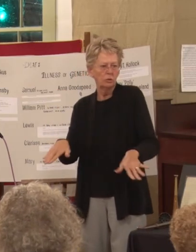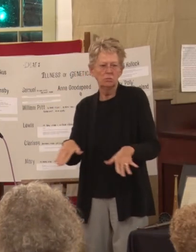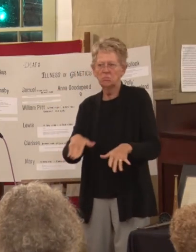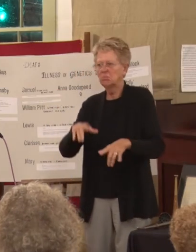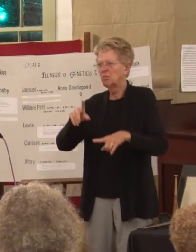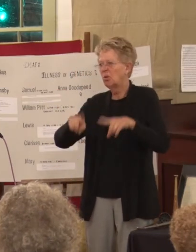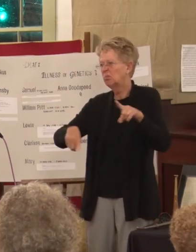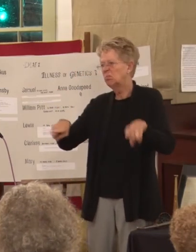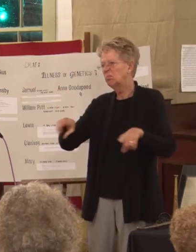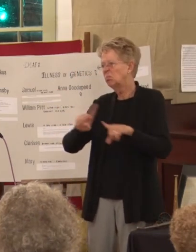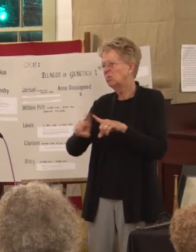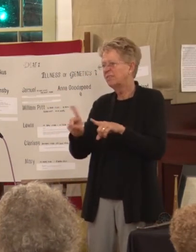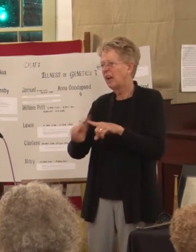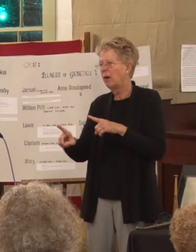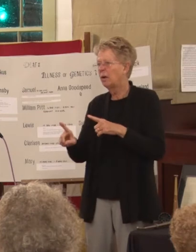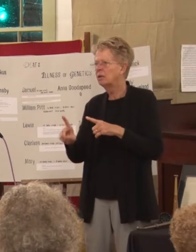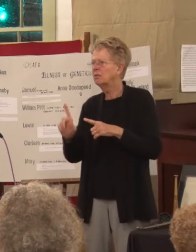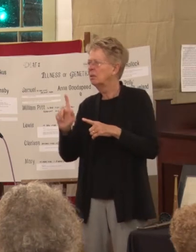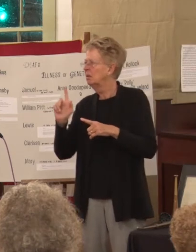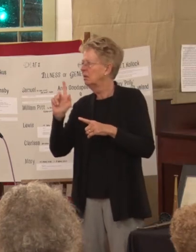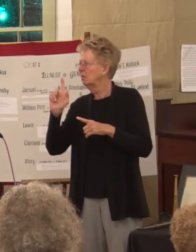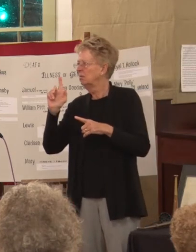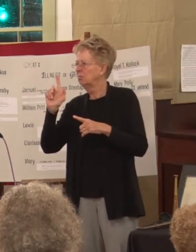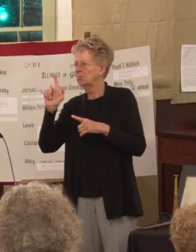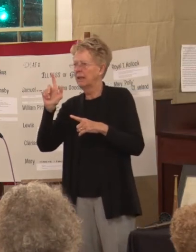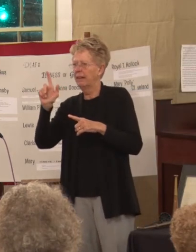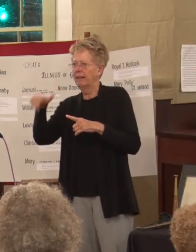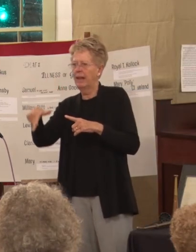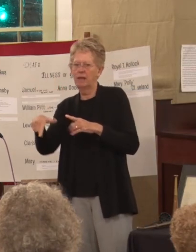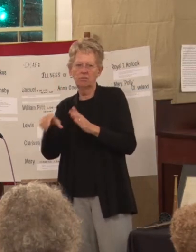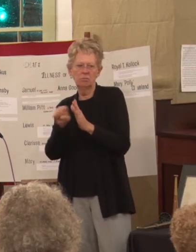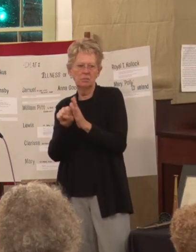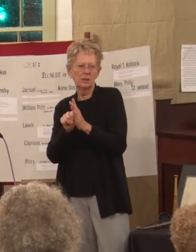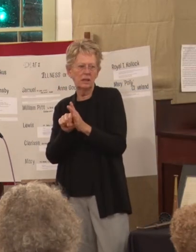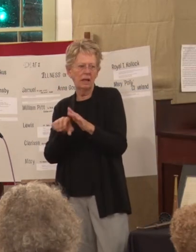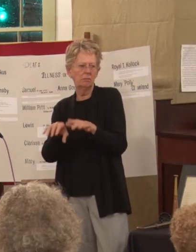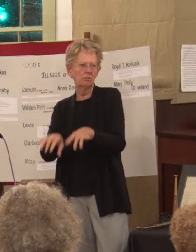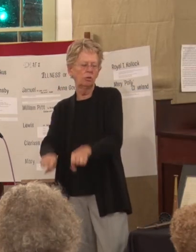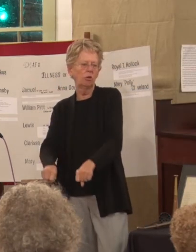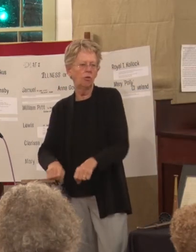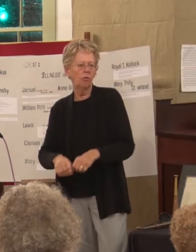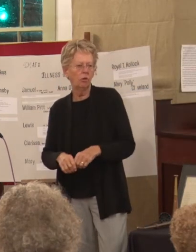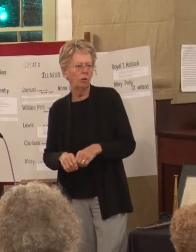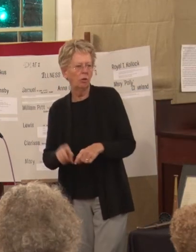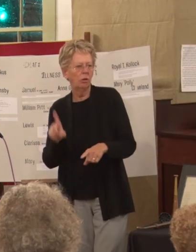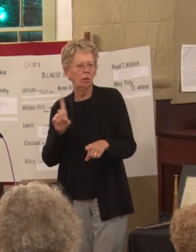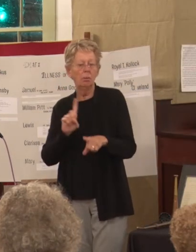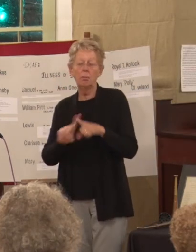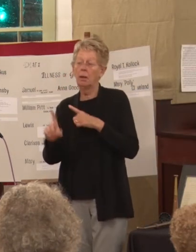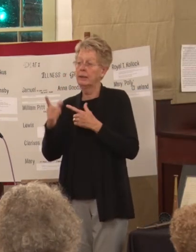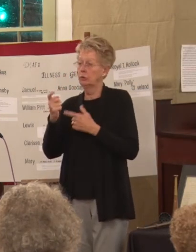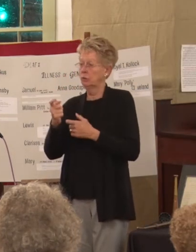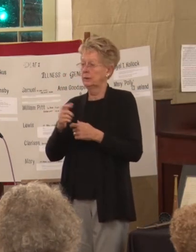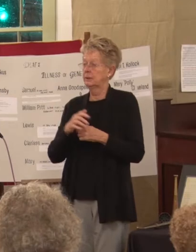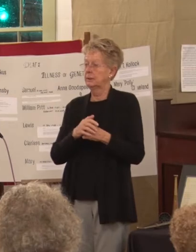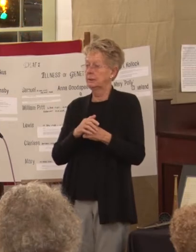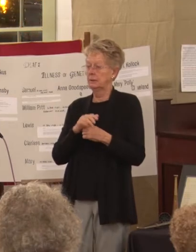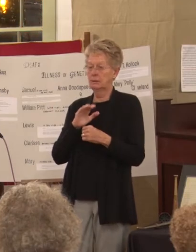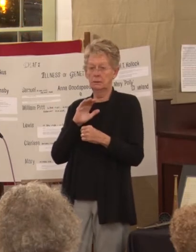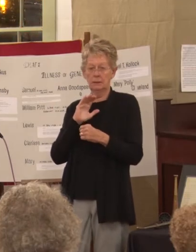and then later on the states took over but what's interesting our first it